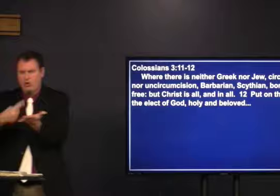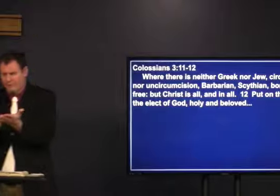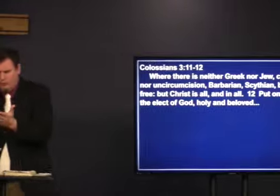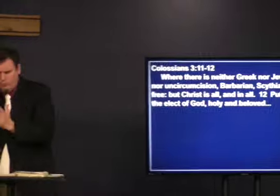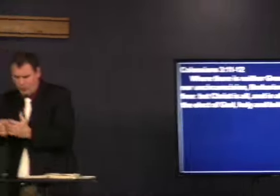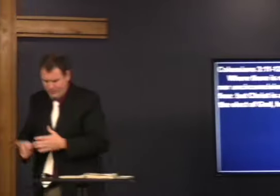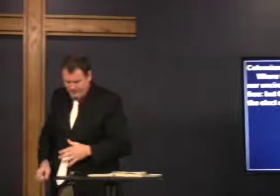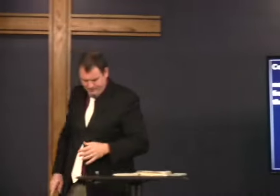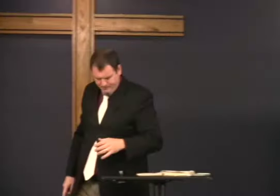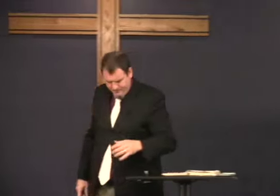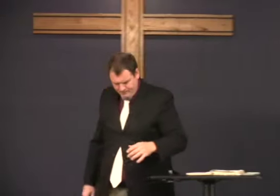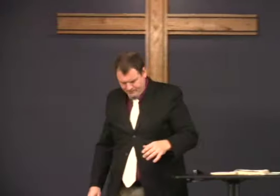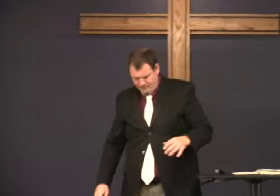So, let's talk about this for a minute.